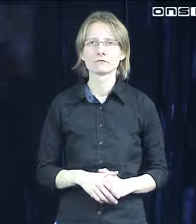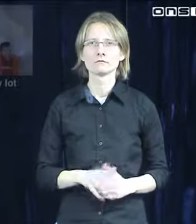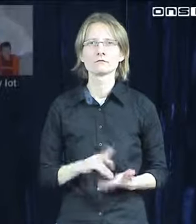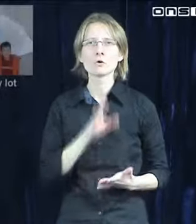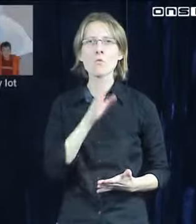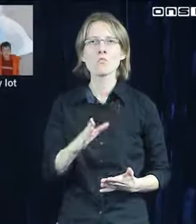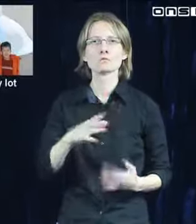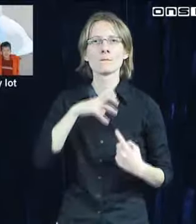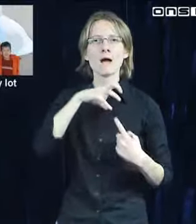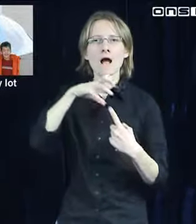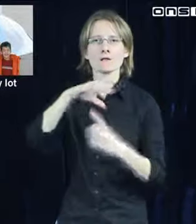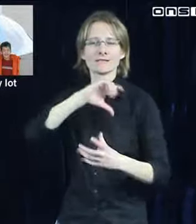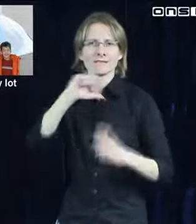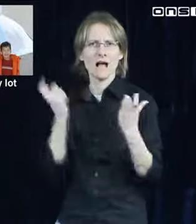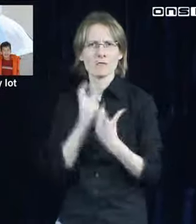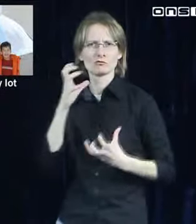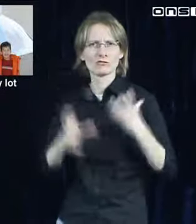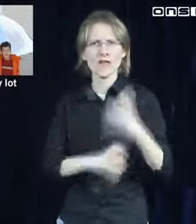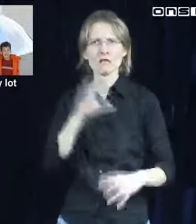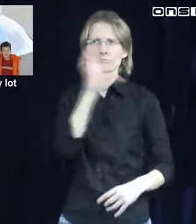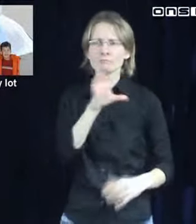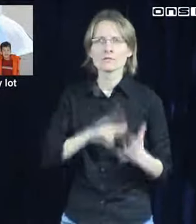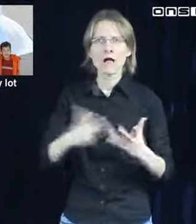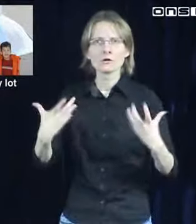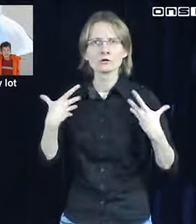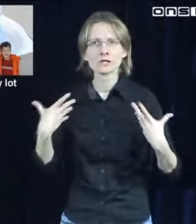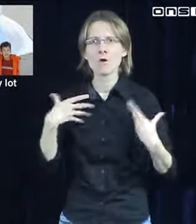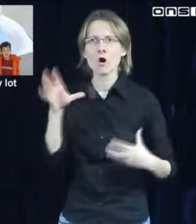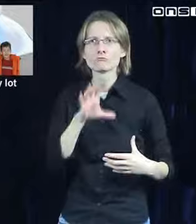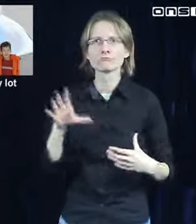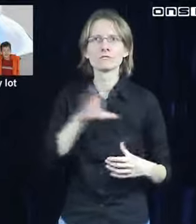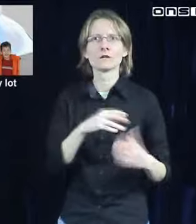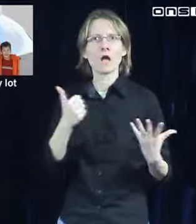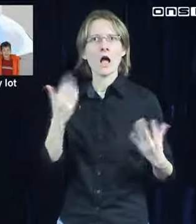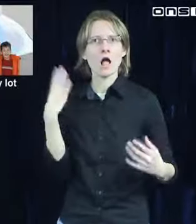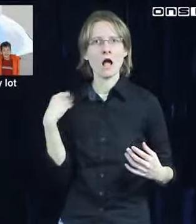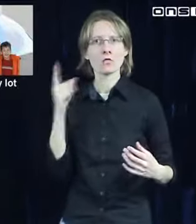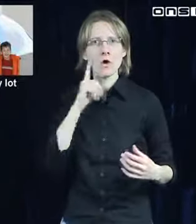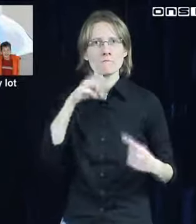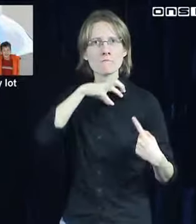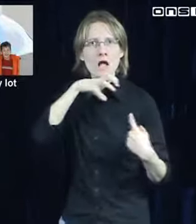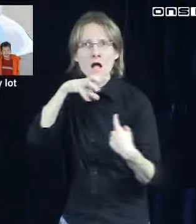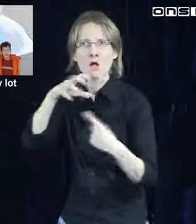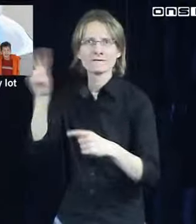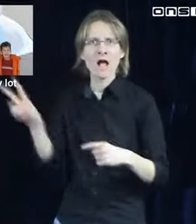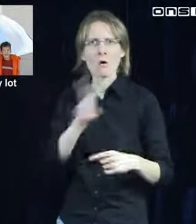Take me to Broadway, let's go shop and make me think we'll go to a cafe Let's go on